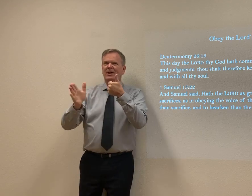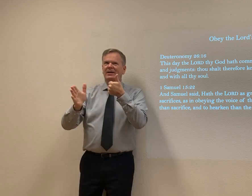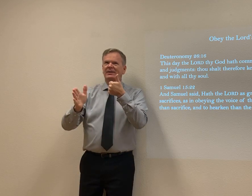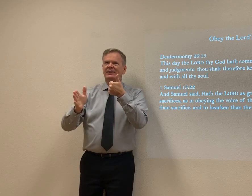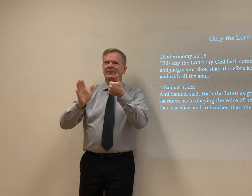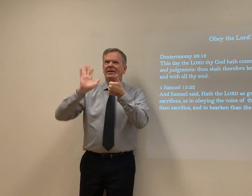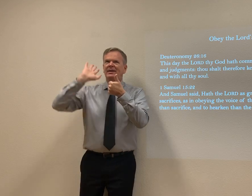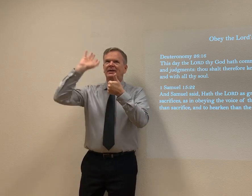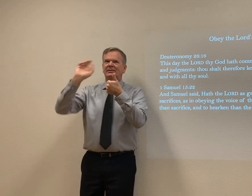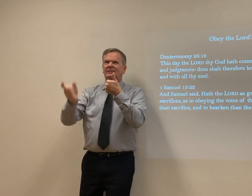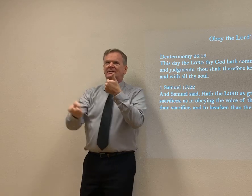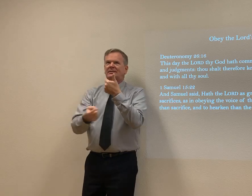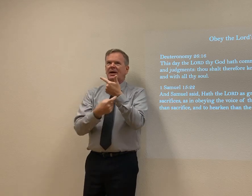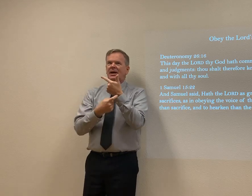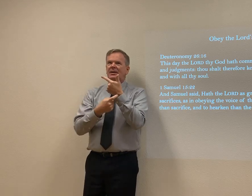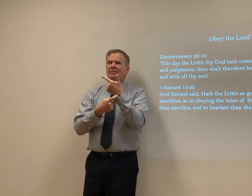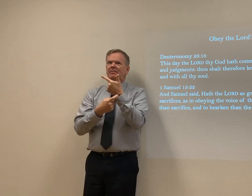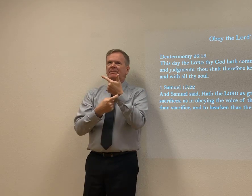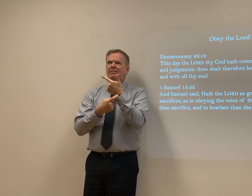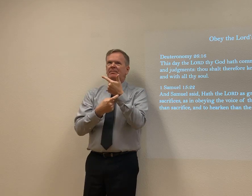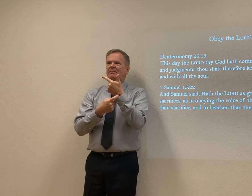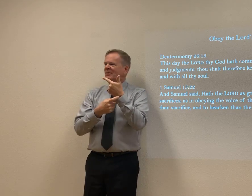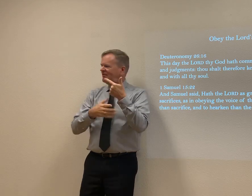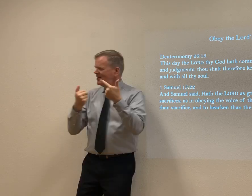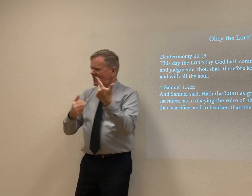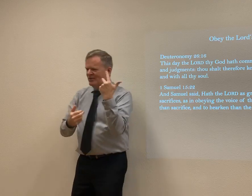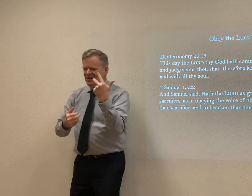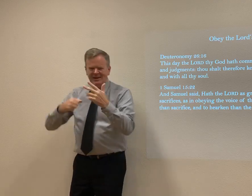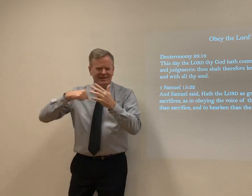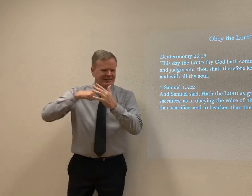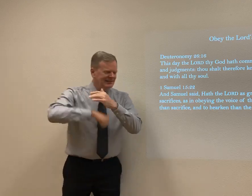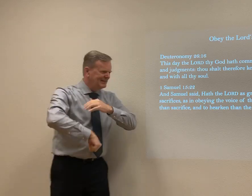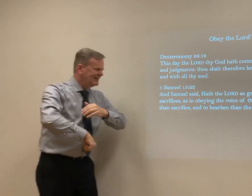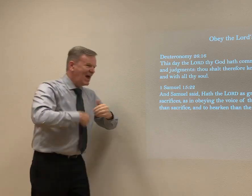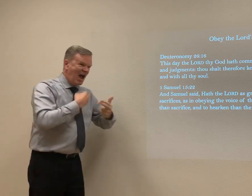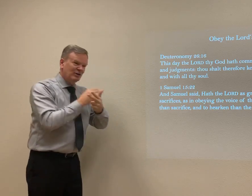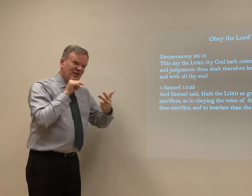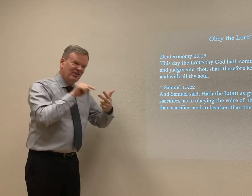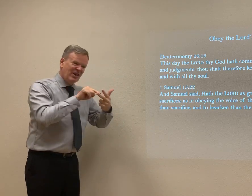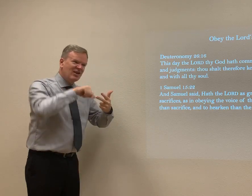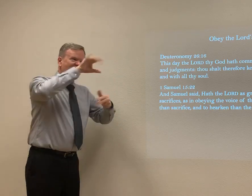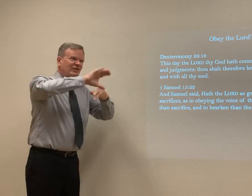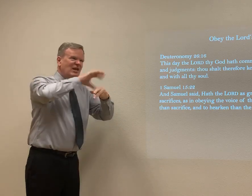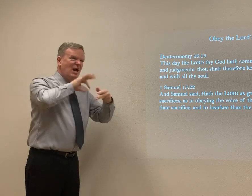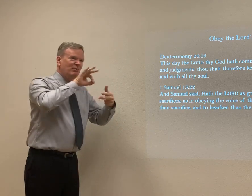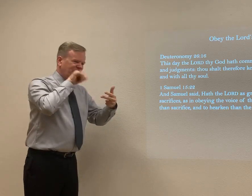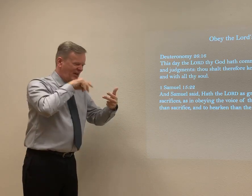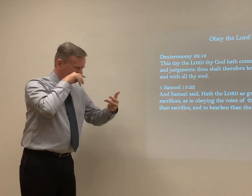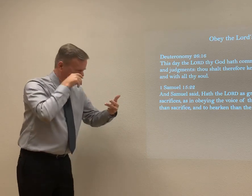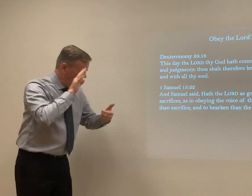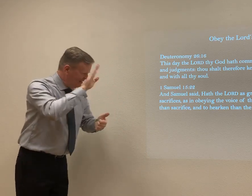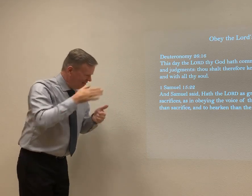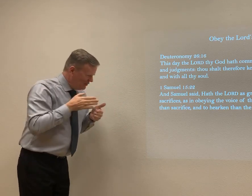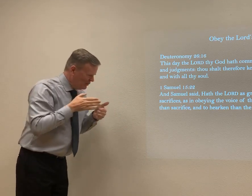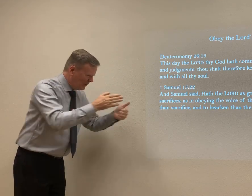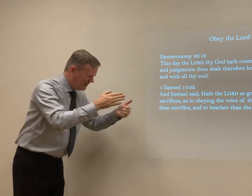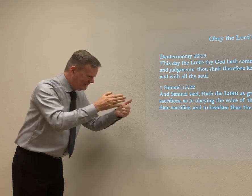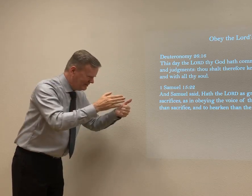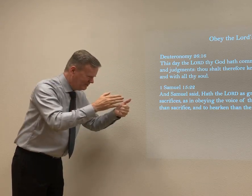There's his way, his time. There's one more. I forgot. There's three of them. I use this, I preach this part in my sermon a